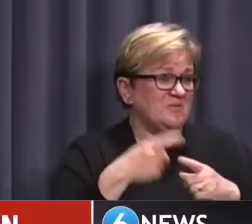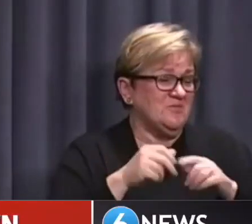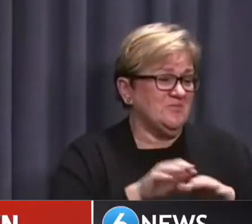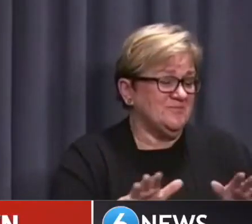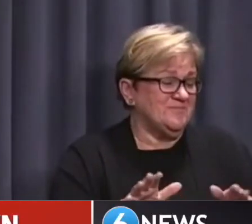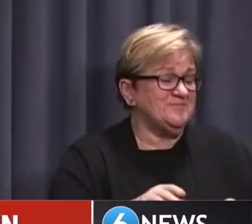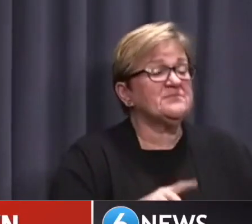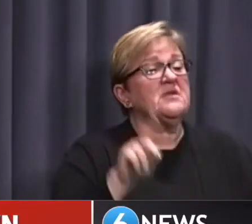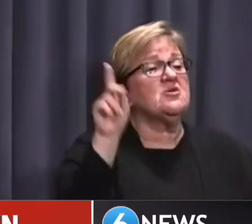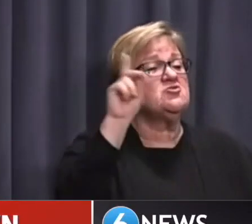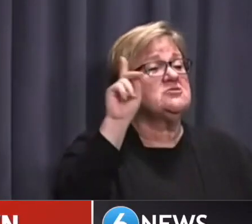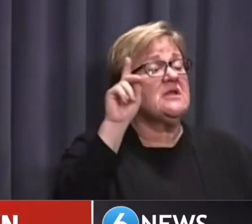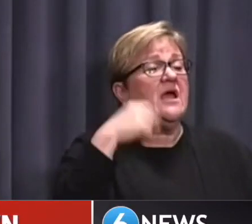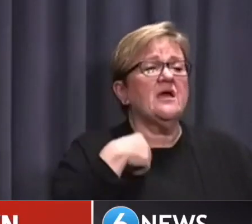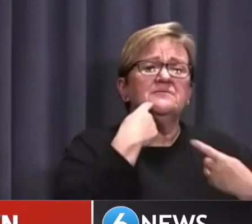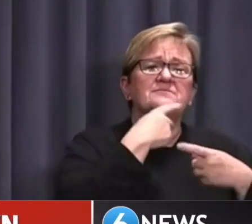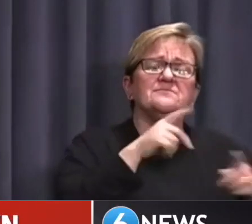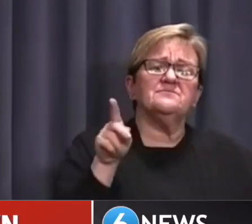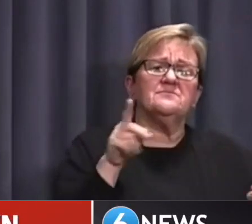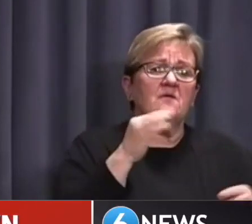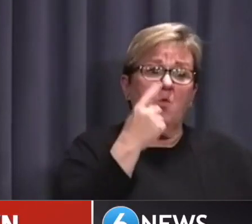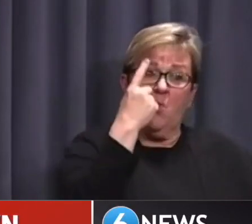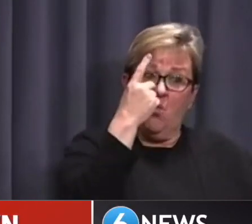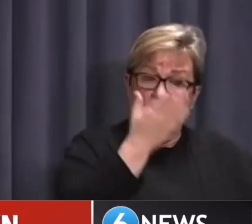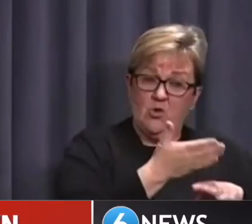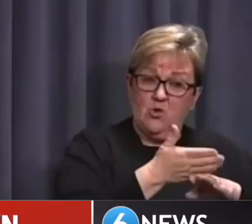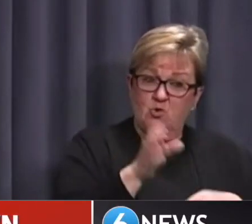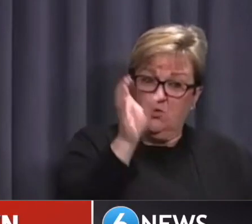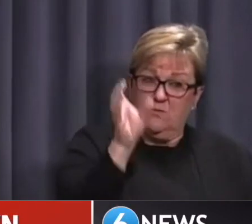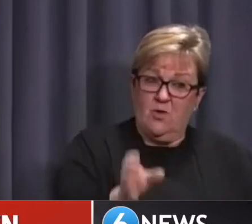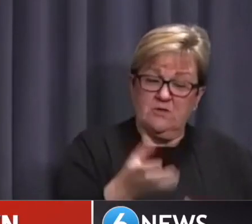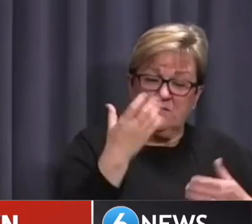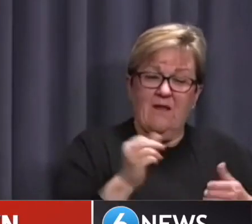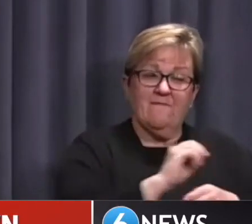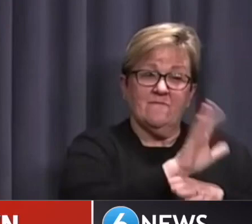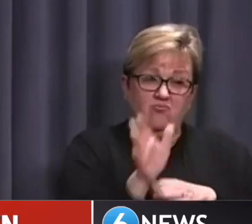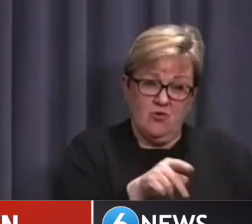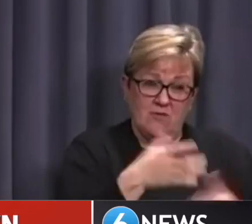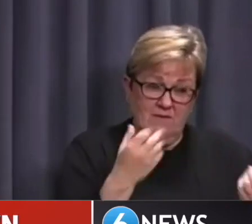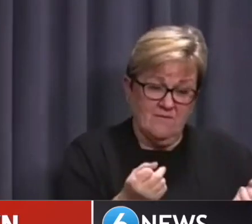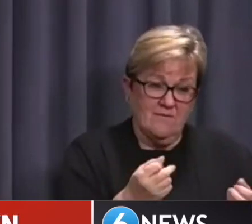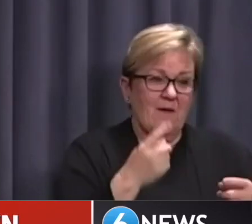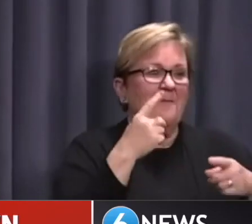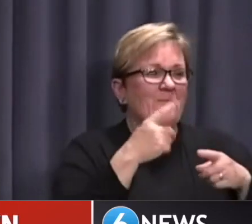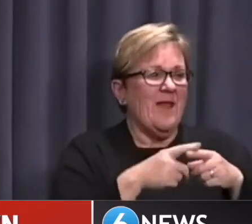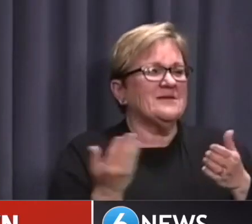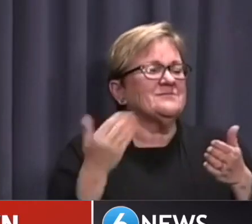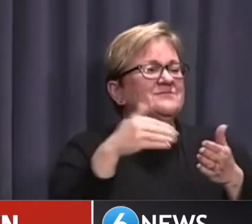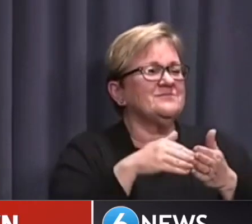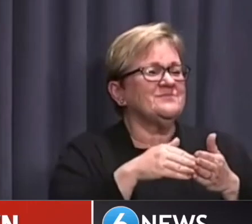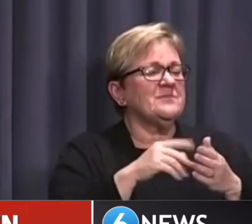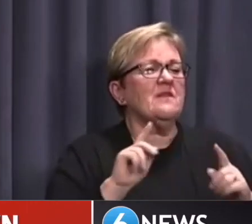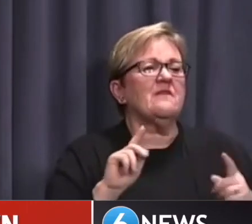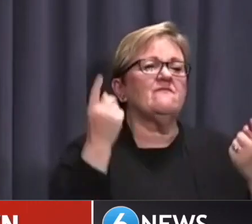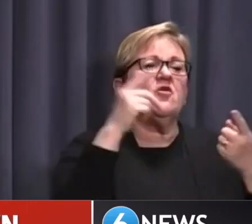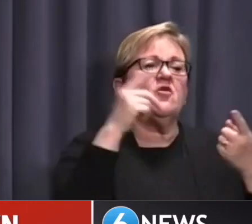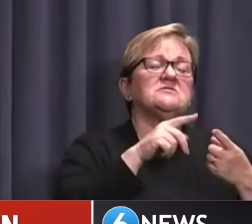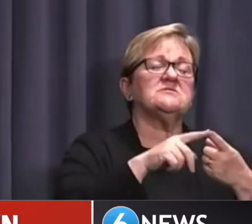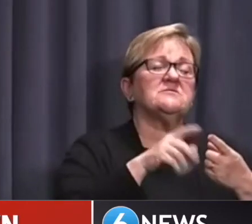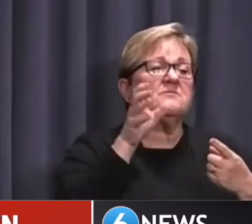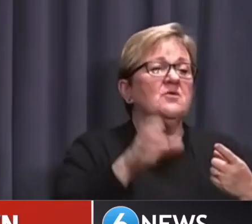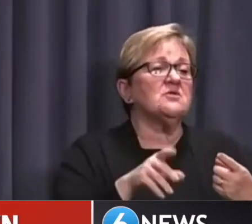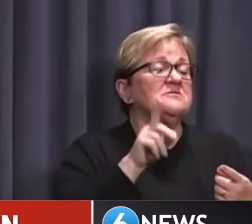Earlier today I confirmed we had recorded one new case of COVID-19 in addition to the initial case